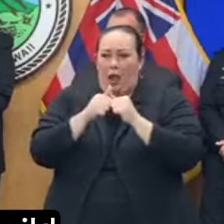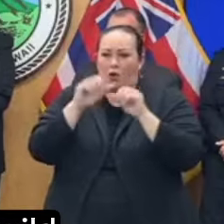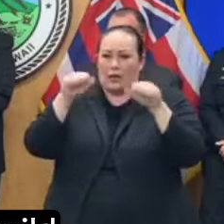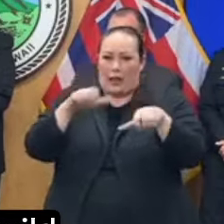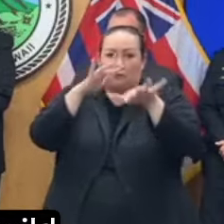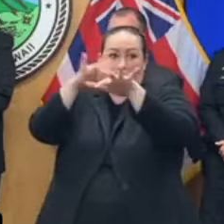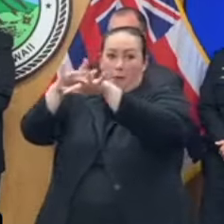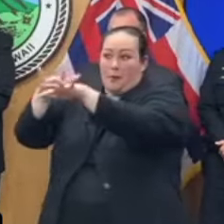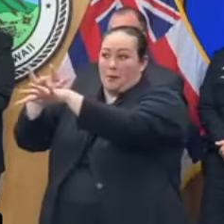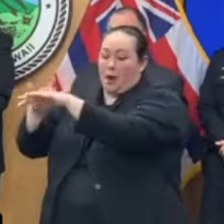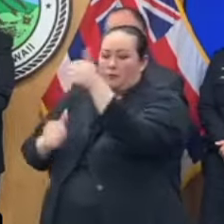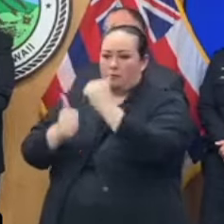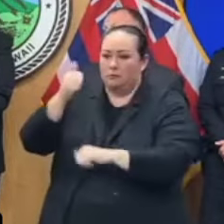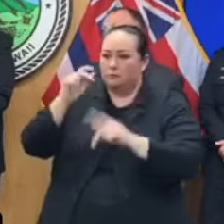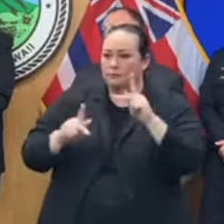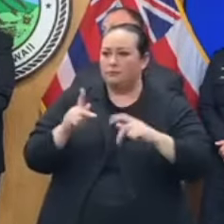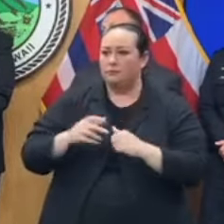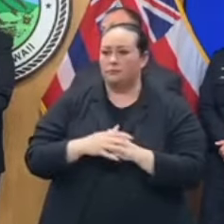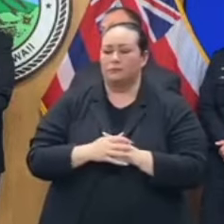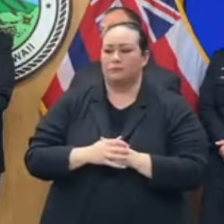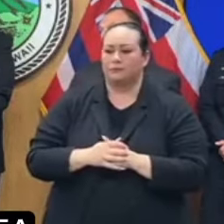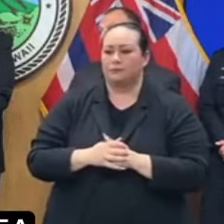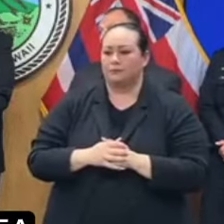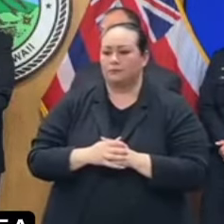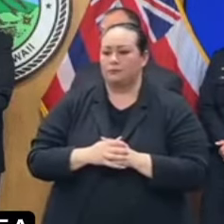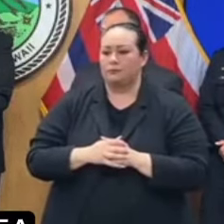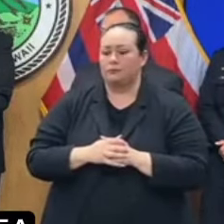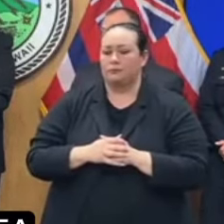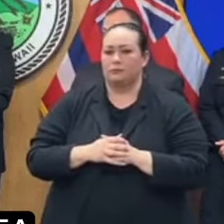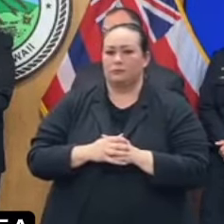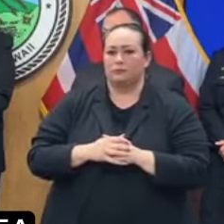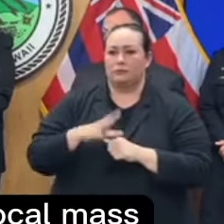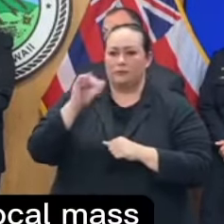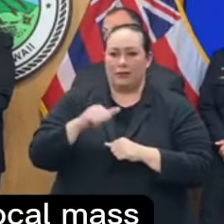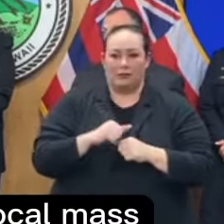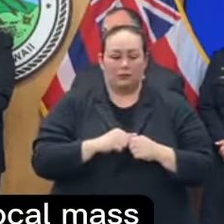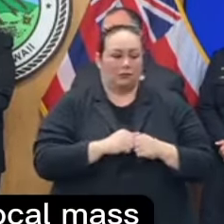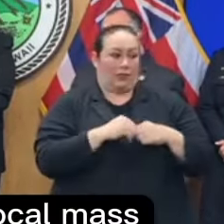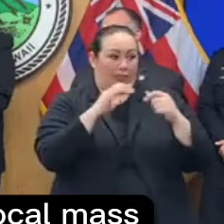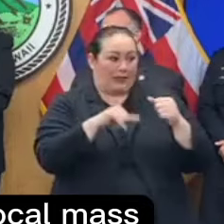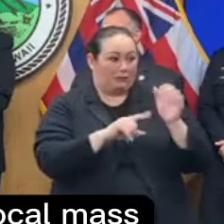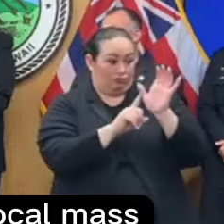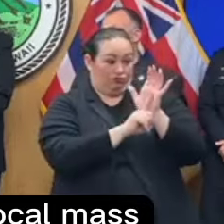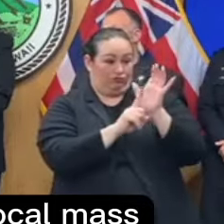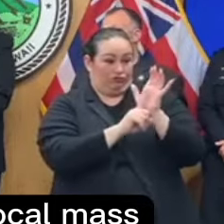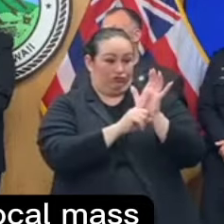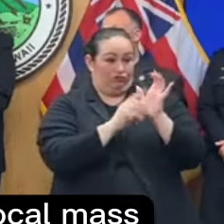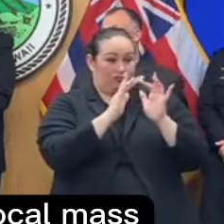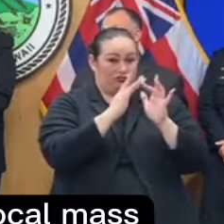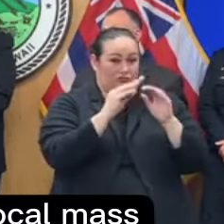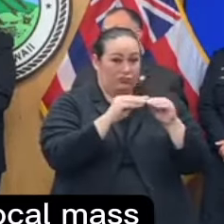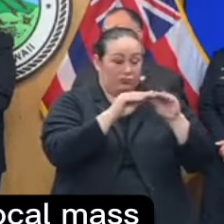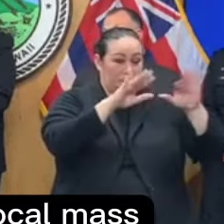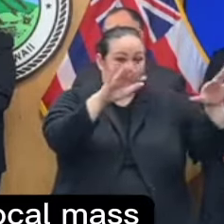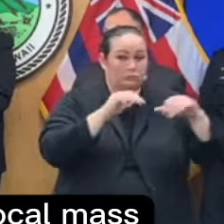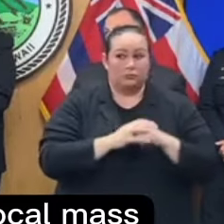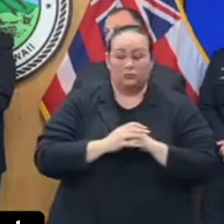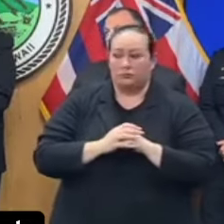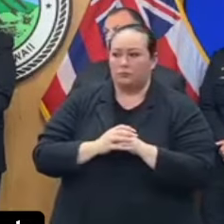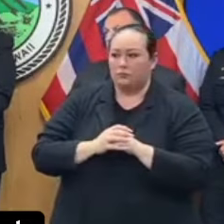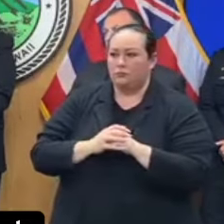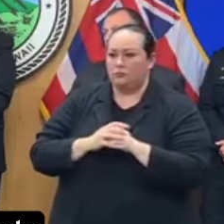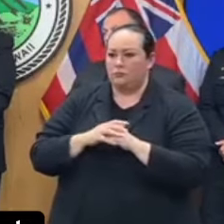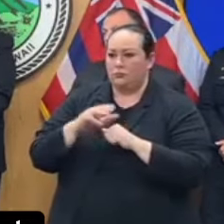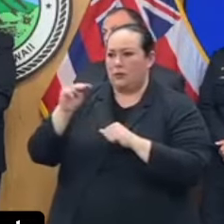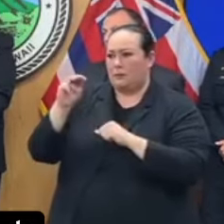a wildland fire. And it is the WEA, NES, along with other local mass notification system